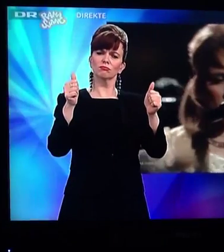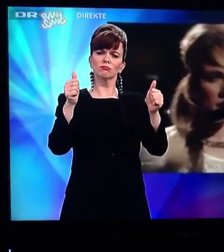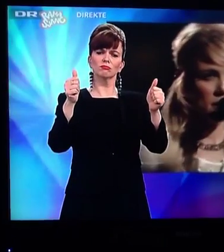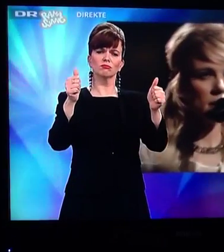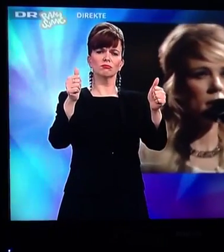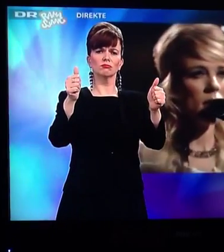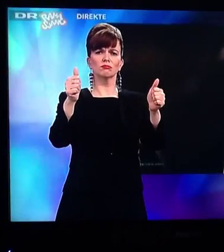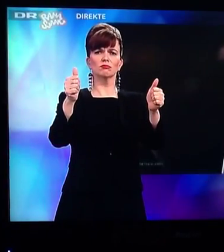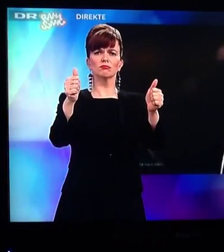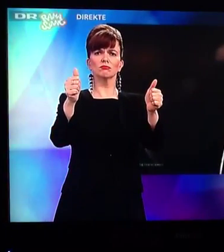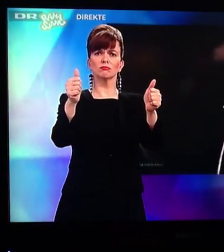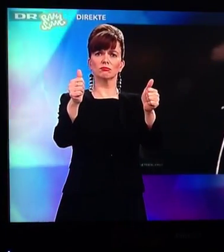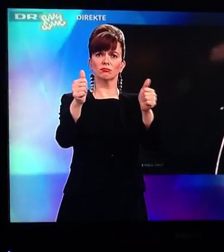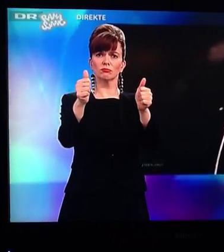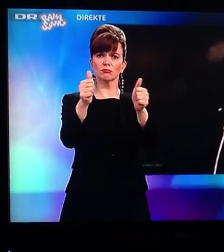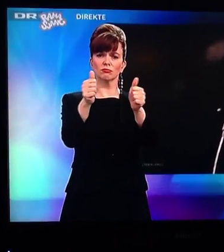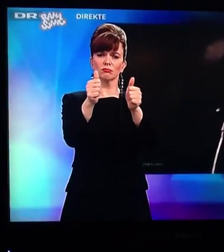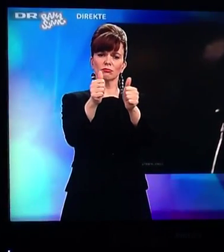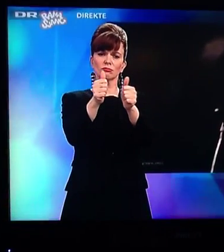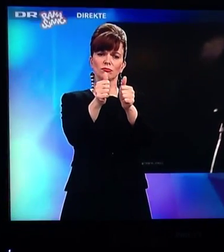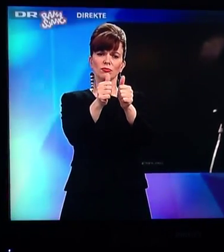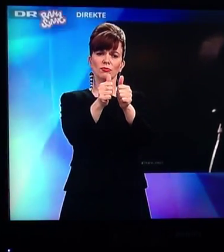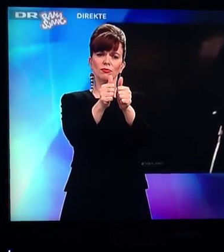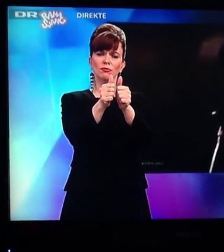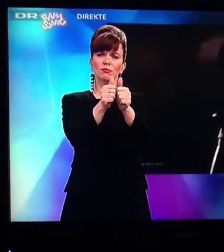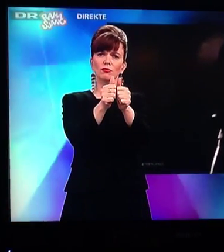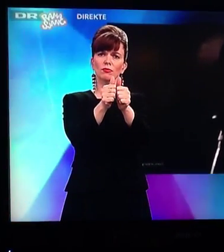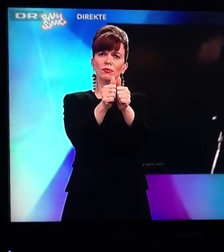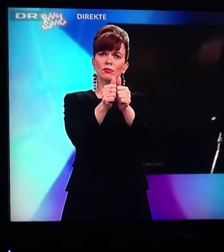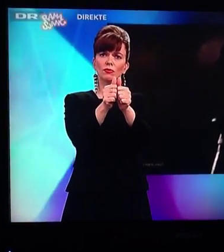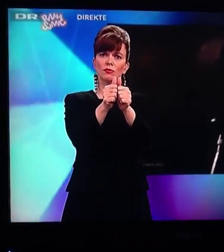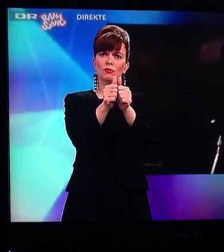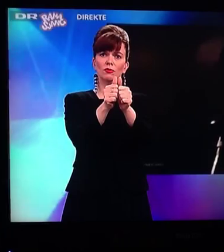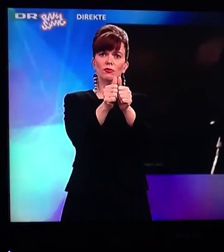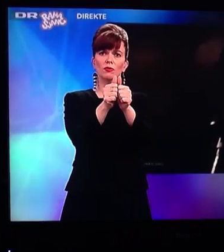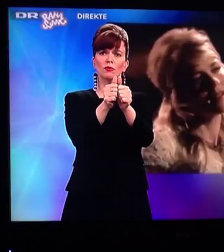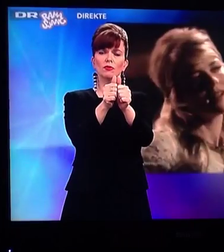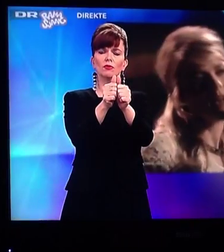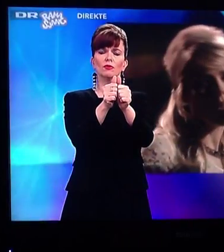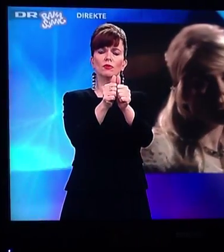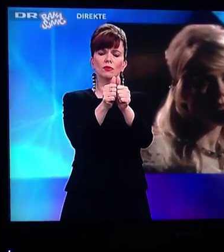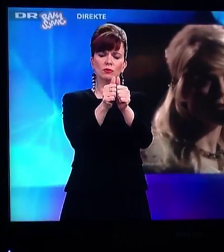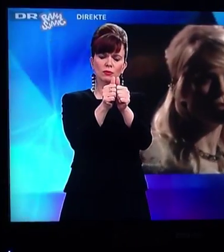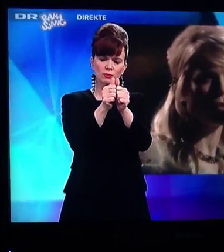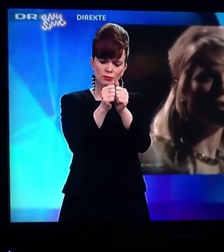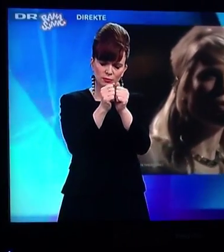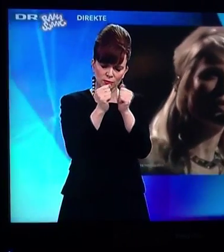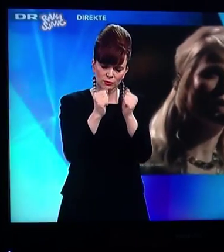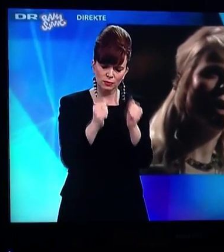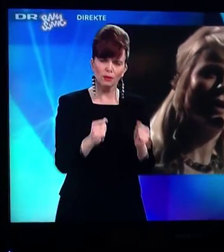Maybe you can find me. I can show no time.